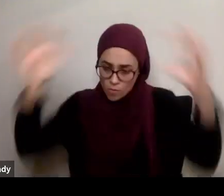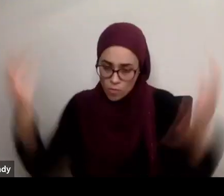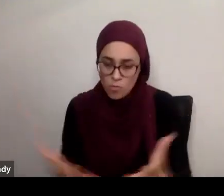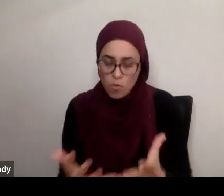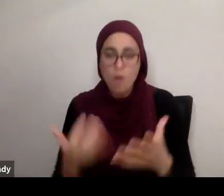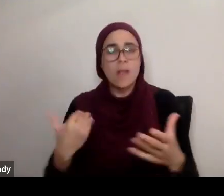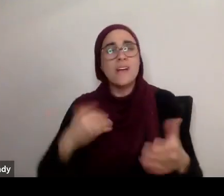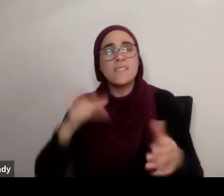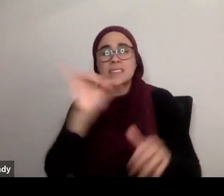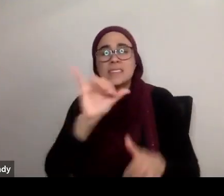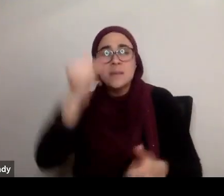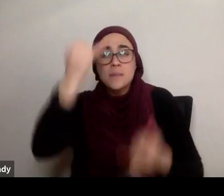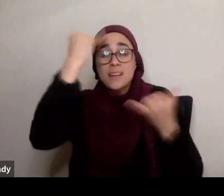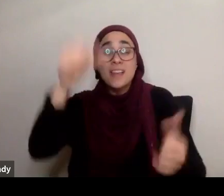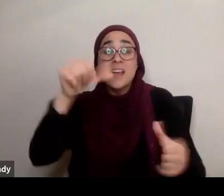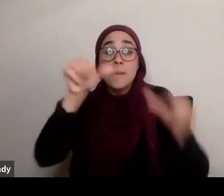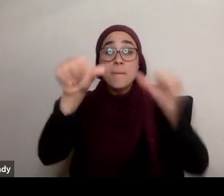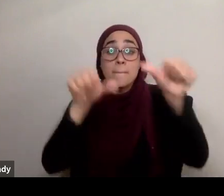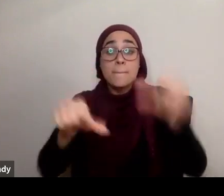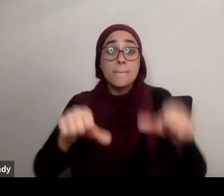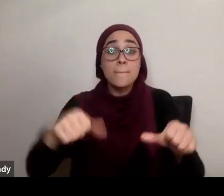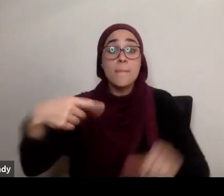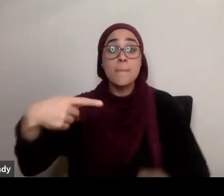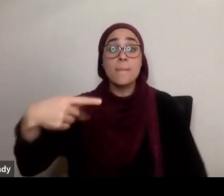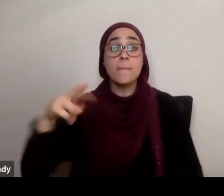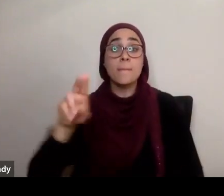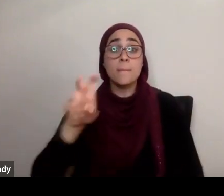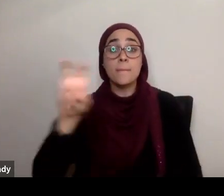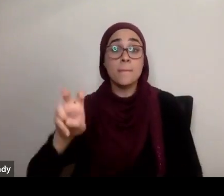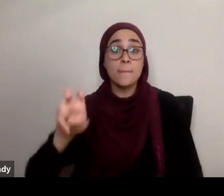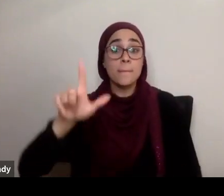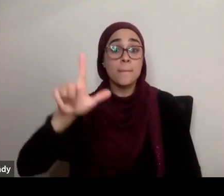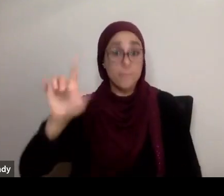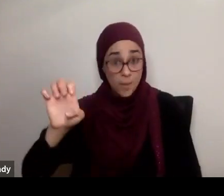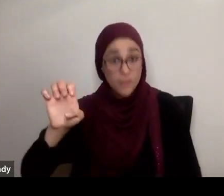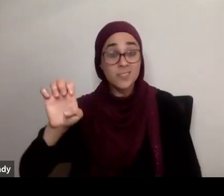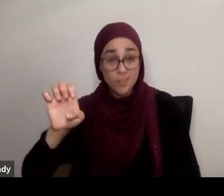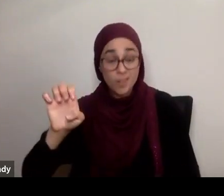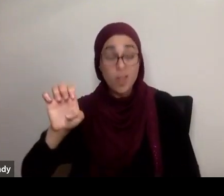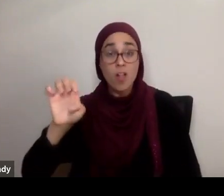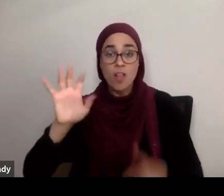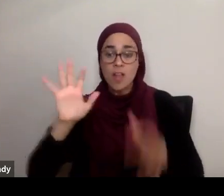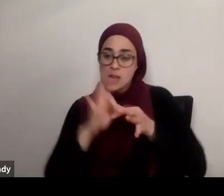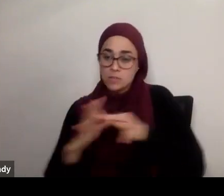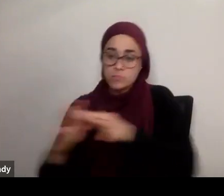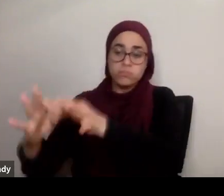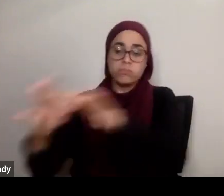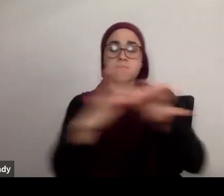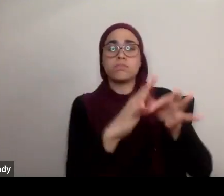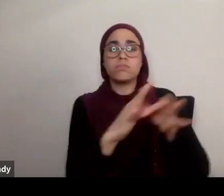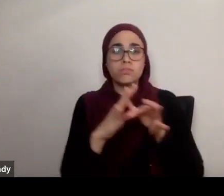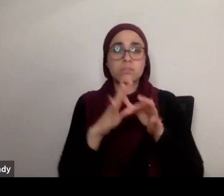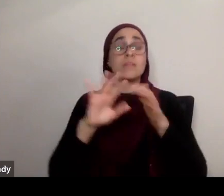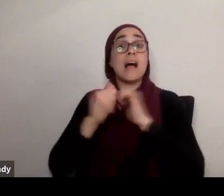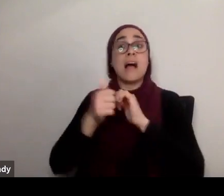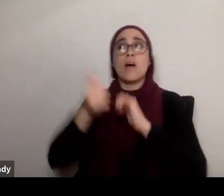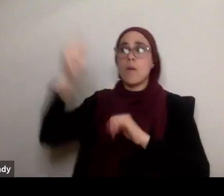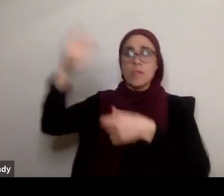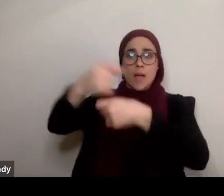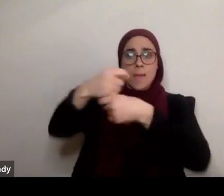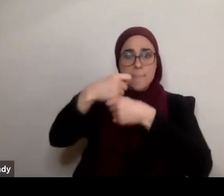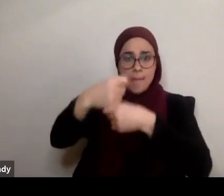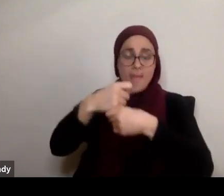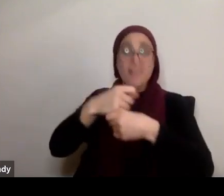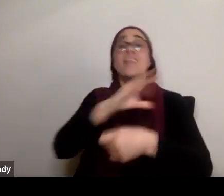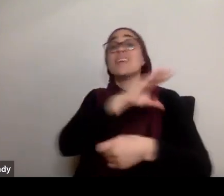order for me to exist. So that whole functioning, those dynamics that exist, that is associated with the tesui. So alladhi khalaqa fasawwa.